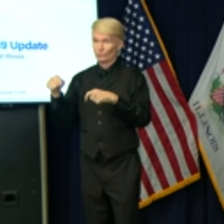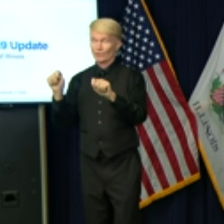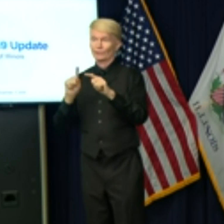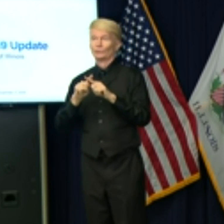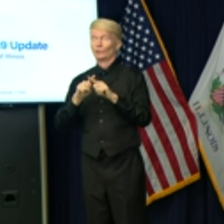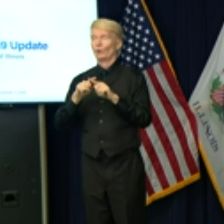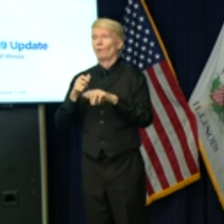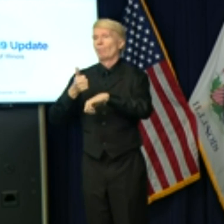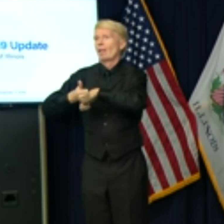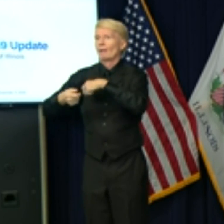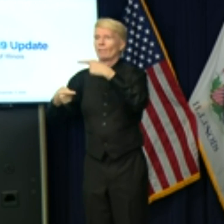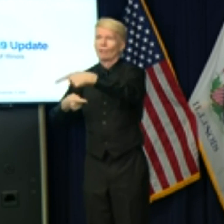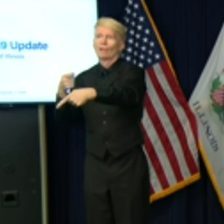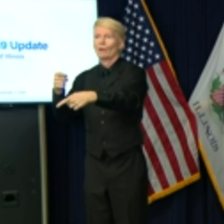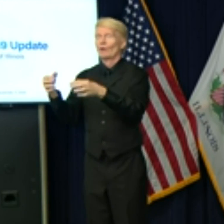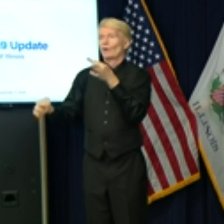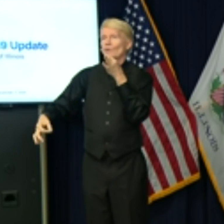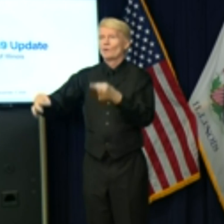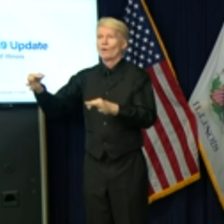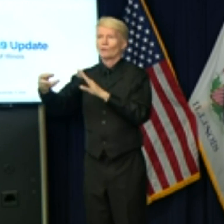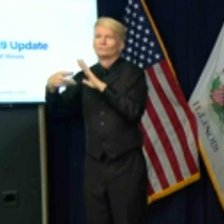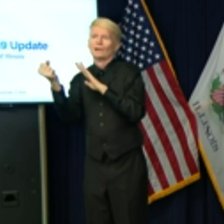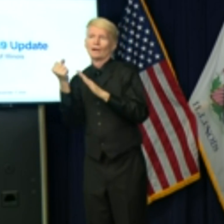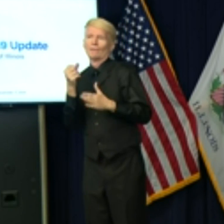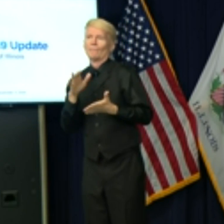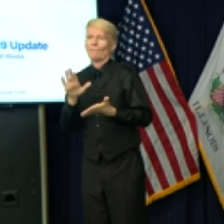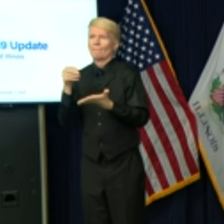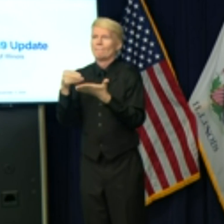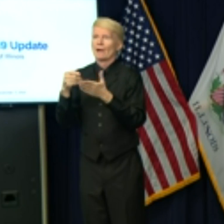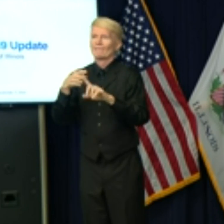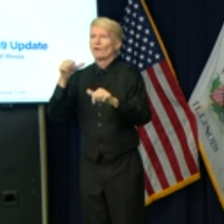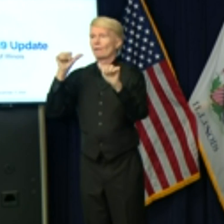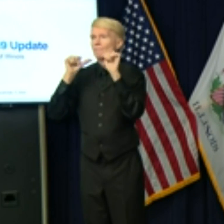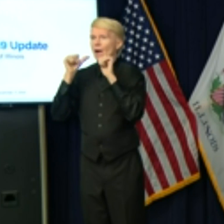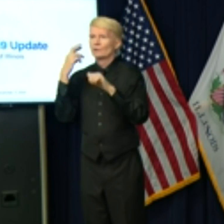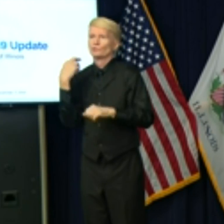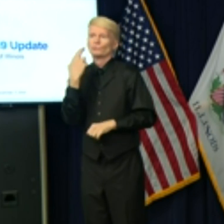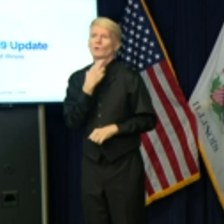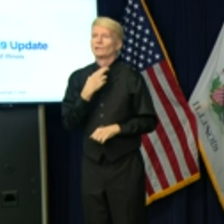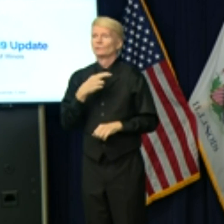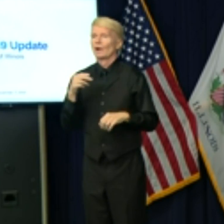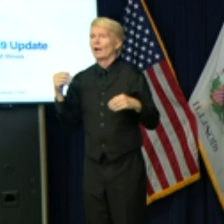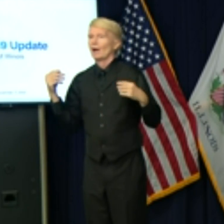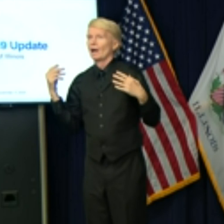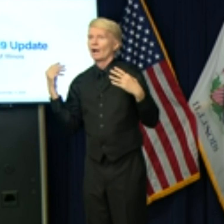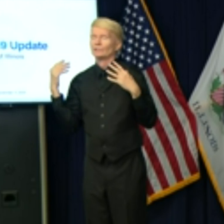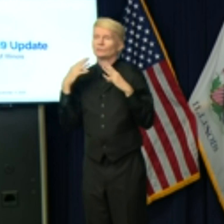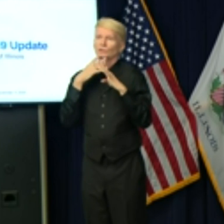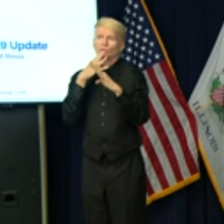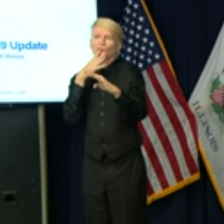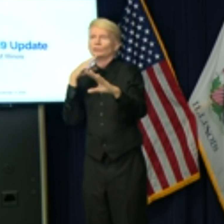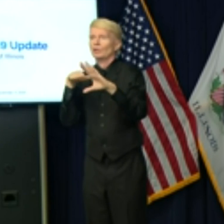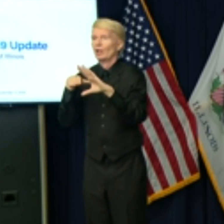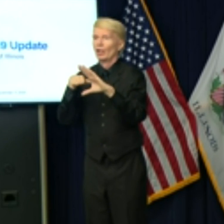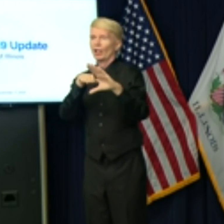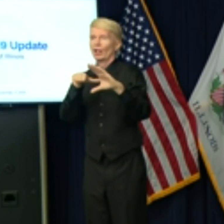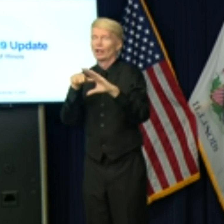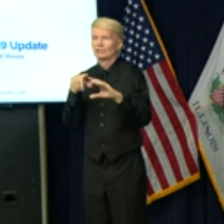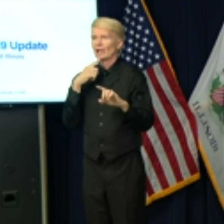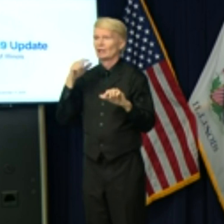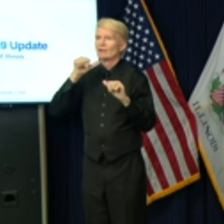state to court and take money from bars and restaurants and other people claiming that these orders aren't proper.